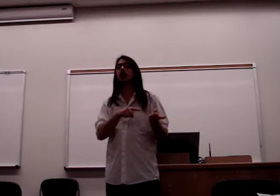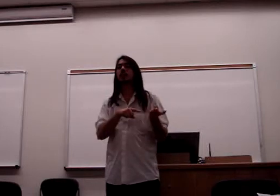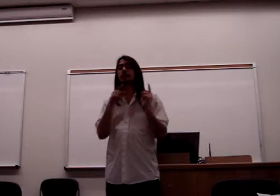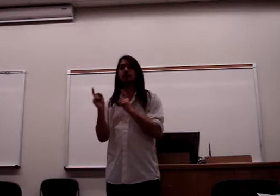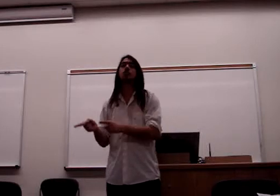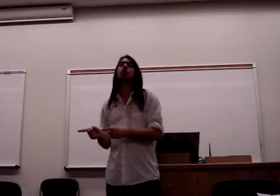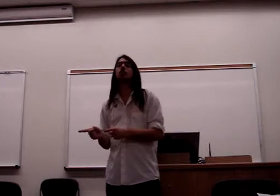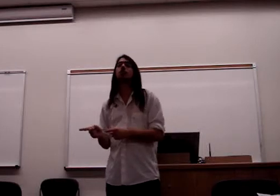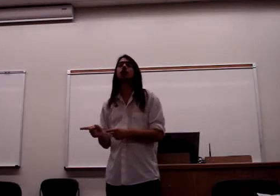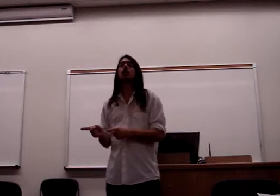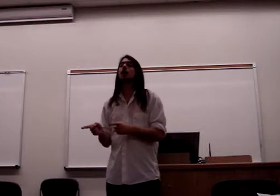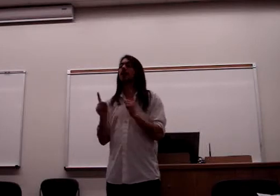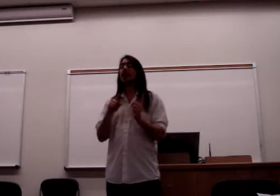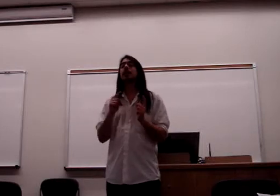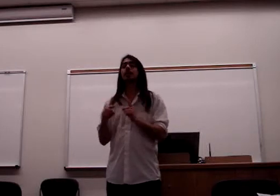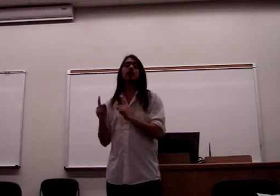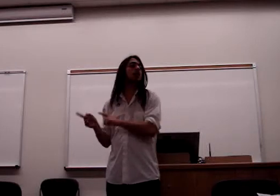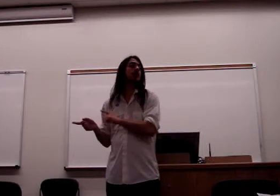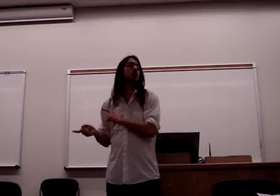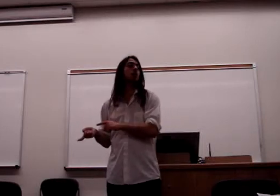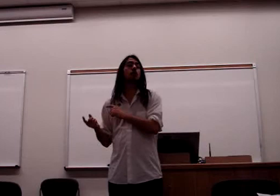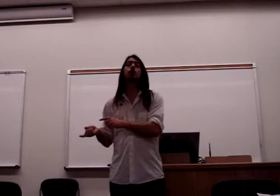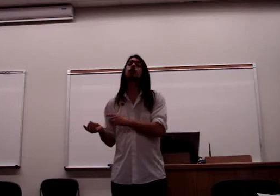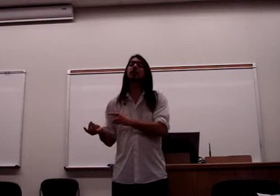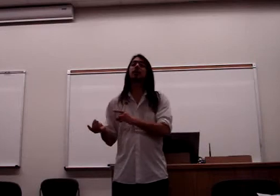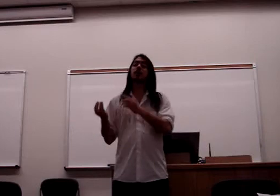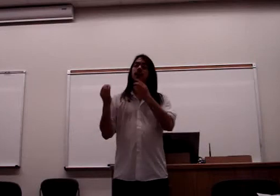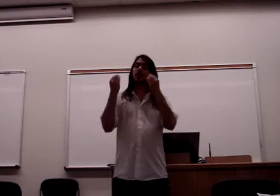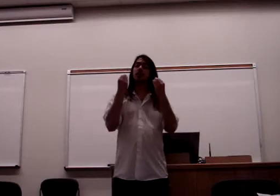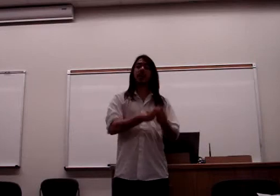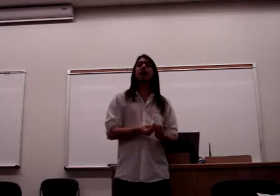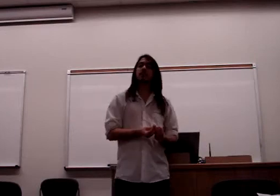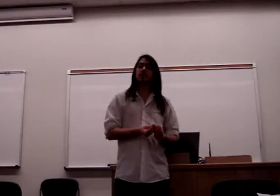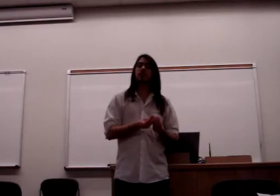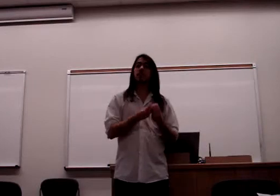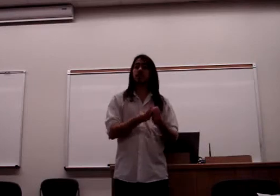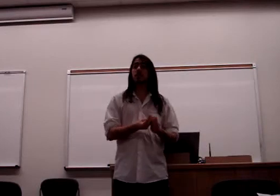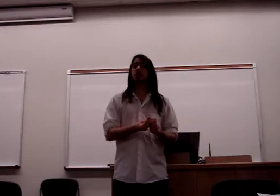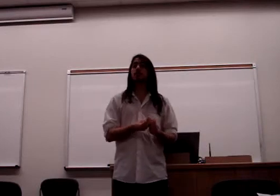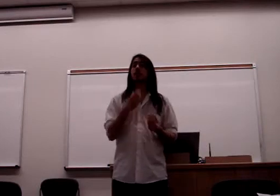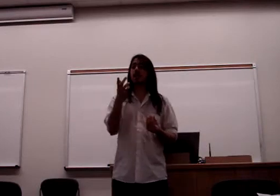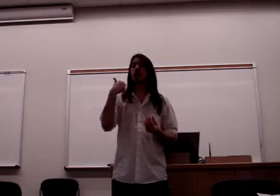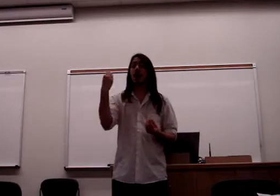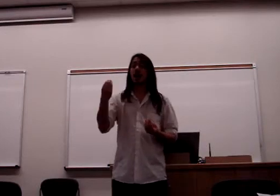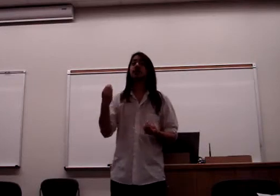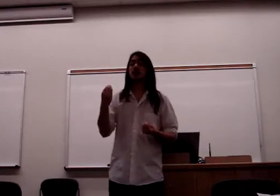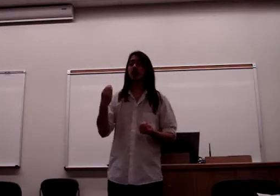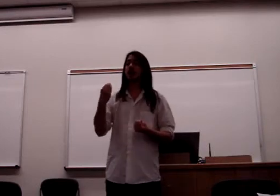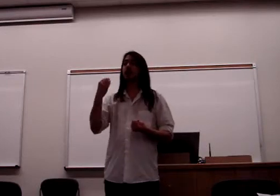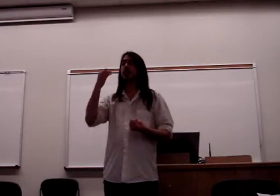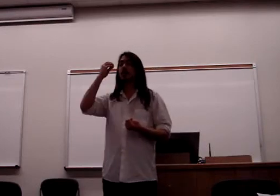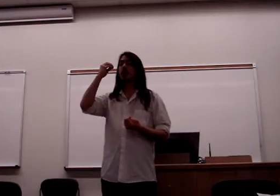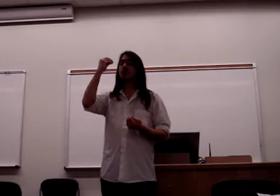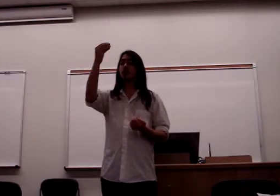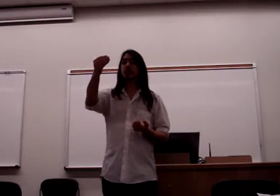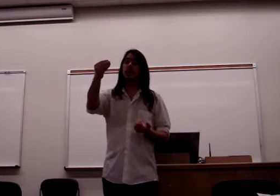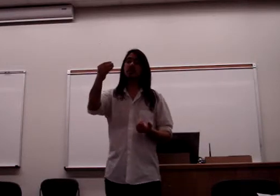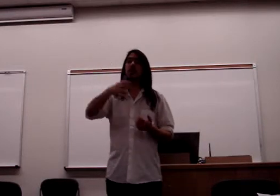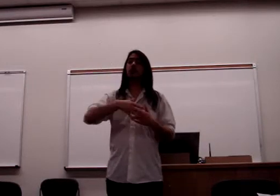individual. But any given individual could be the very essence of the subject. For example, Einstein asserting himself